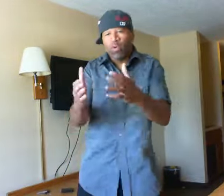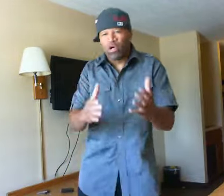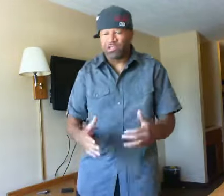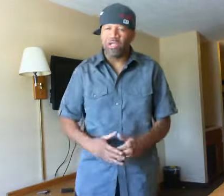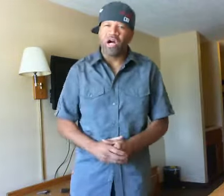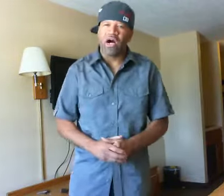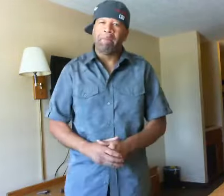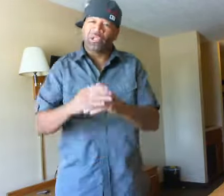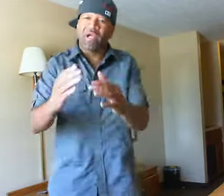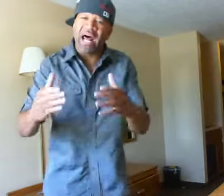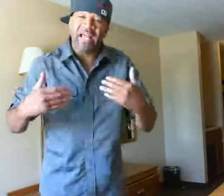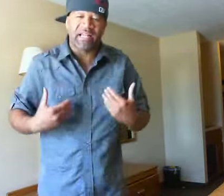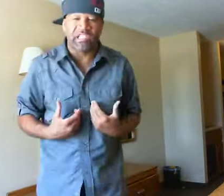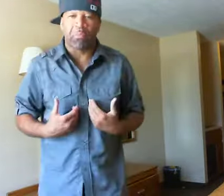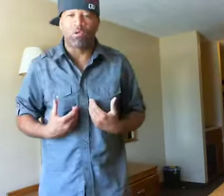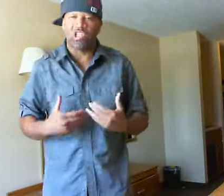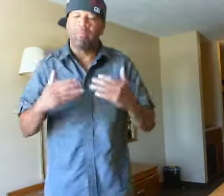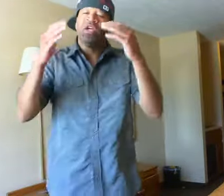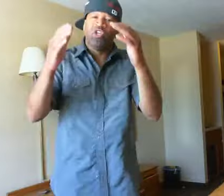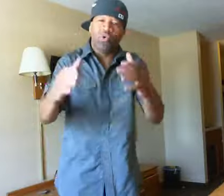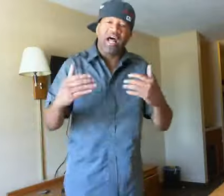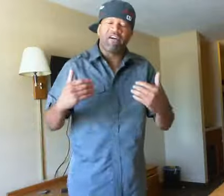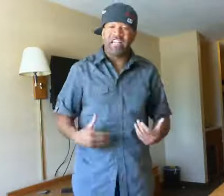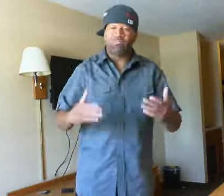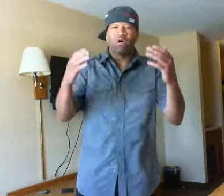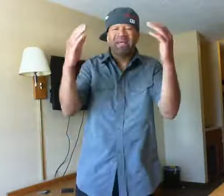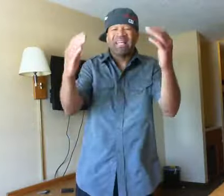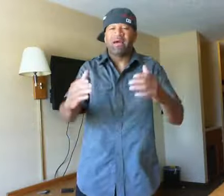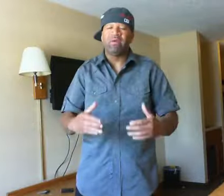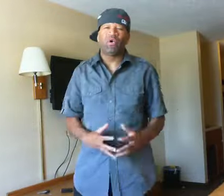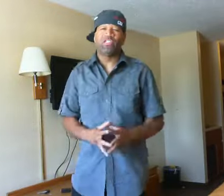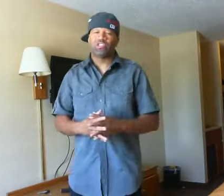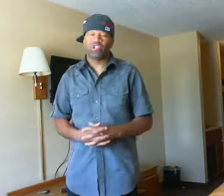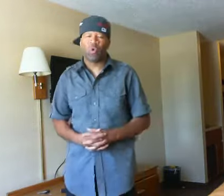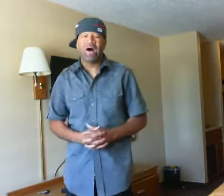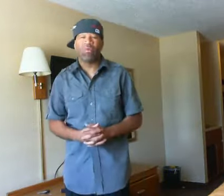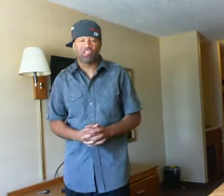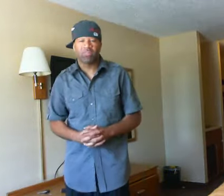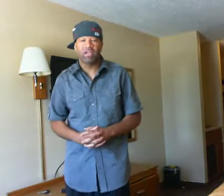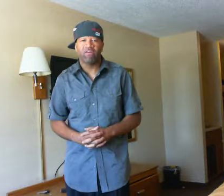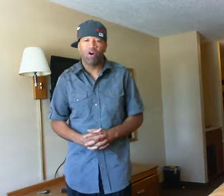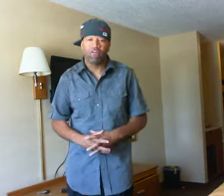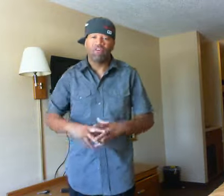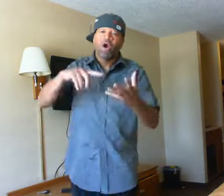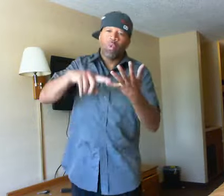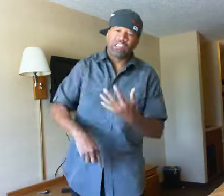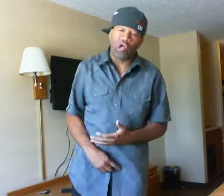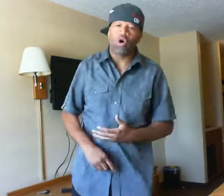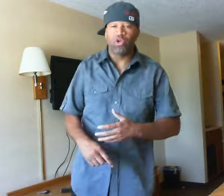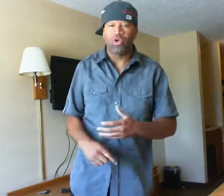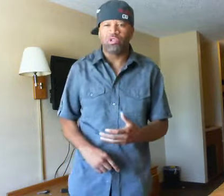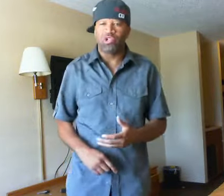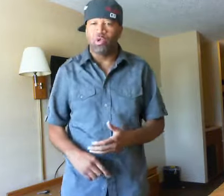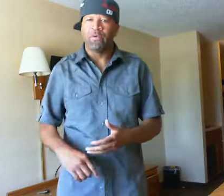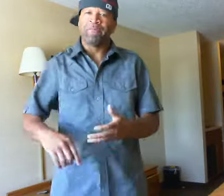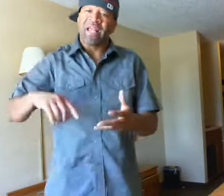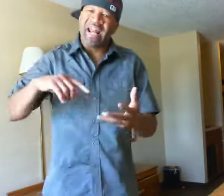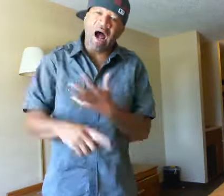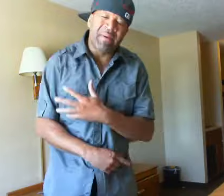want you to come. But you gotta hit this post up. You gotta Facebook me, let me know that your squad wants to be involved, what song you gon' do, and how many